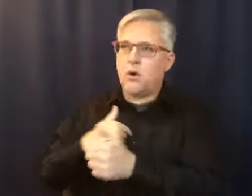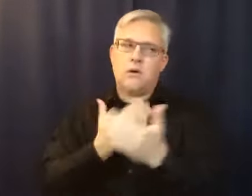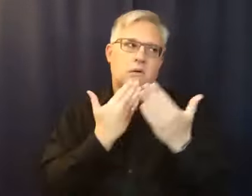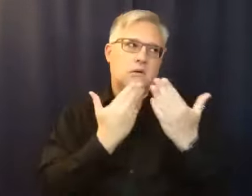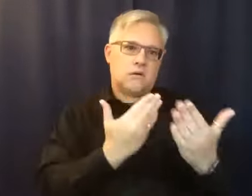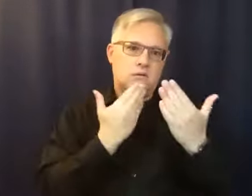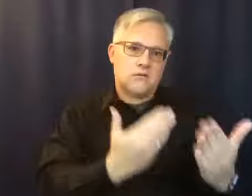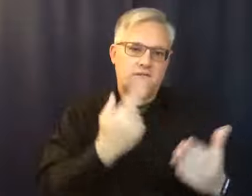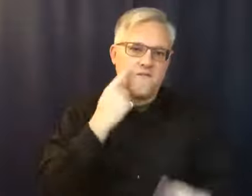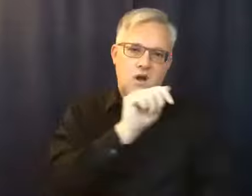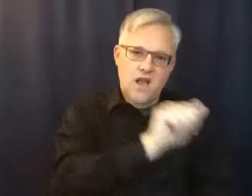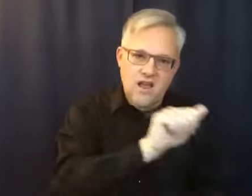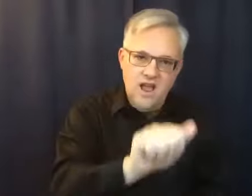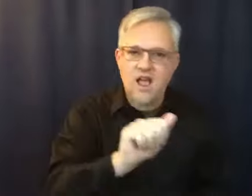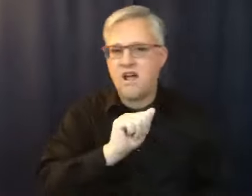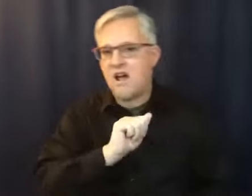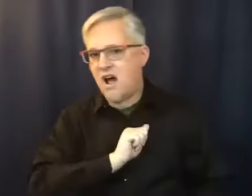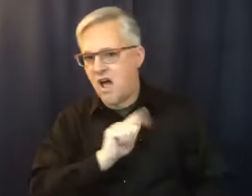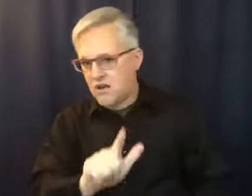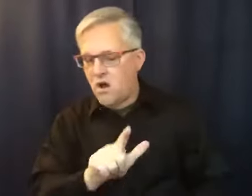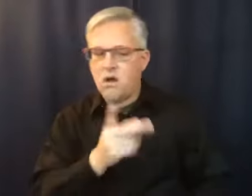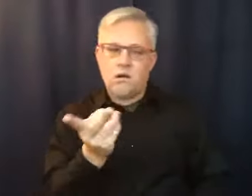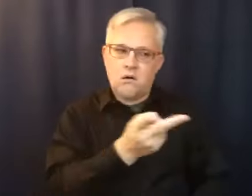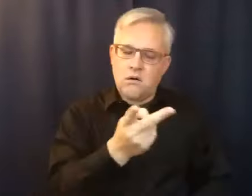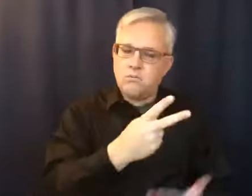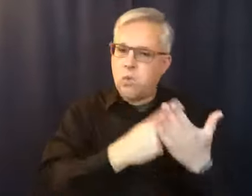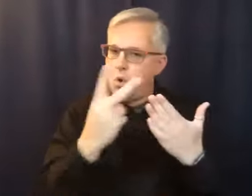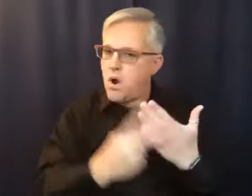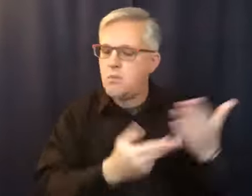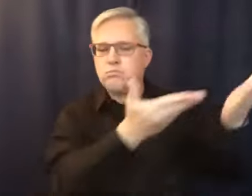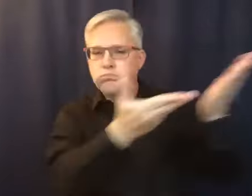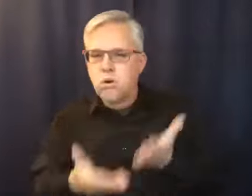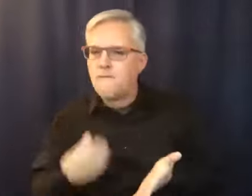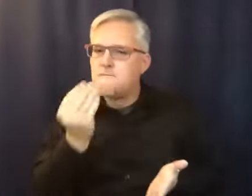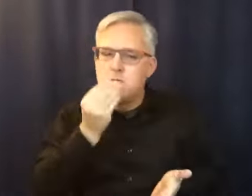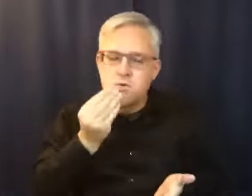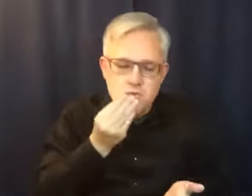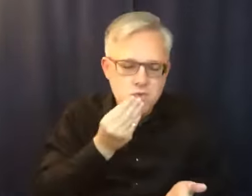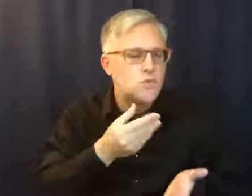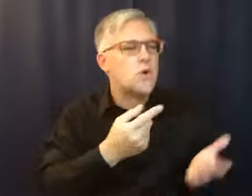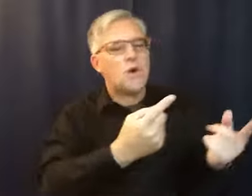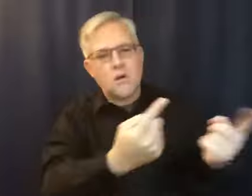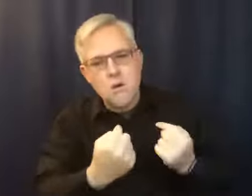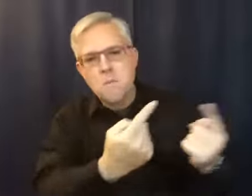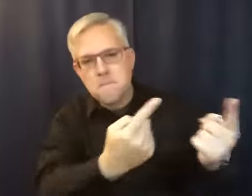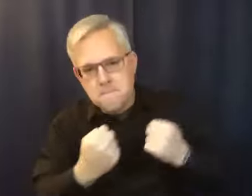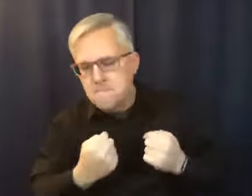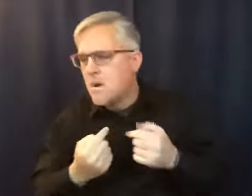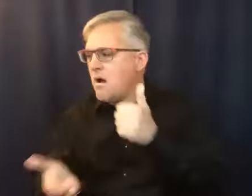and in Al-Anon came to my house and they brought food to us and they helped us during the difficult time.